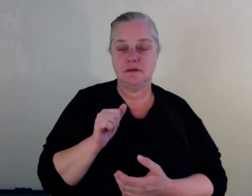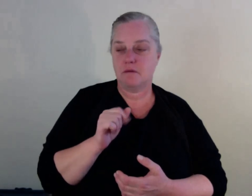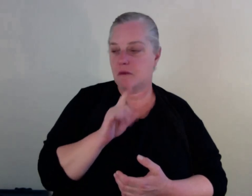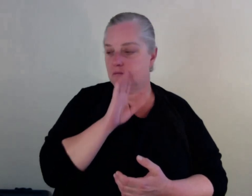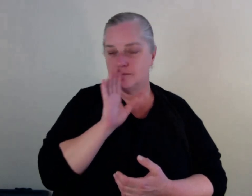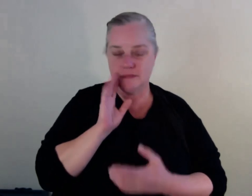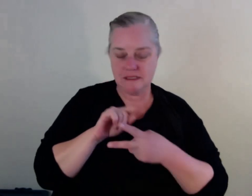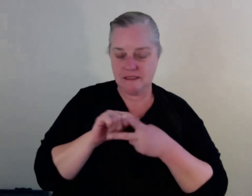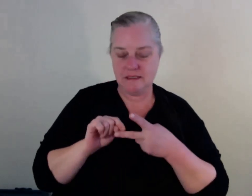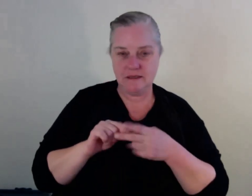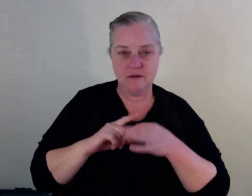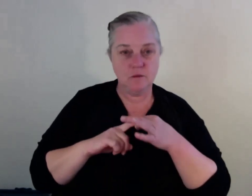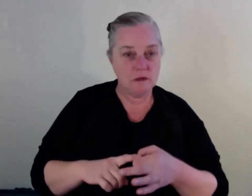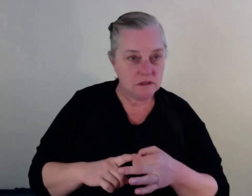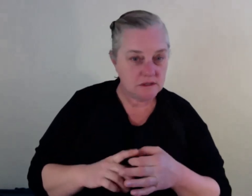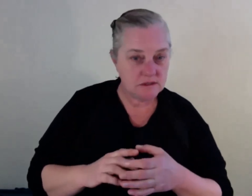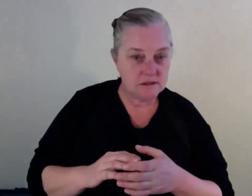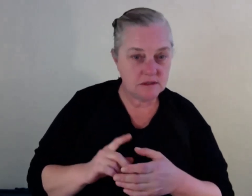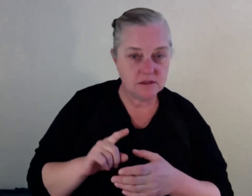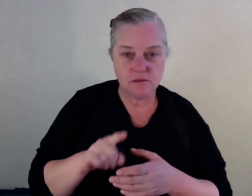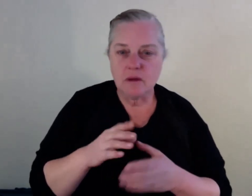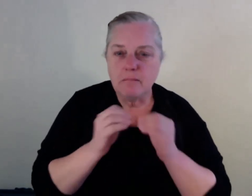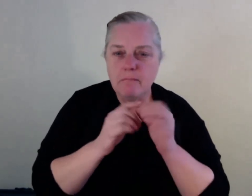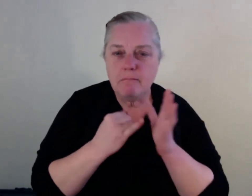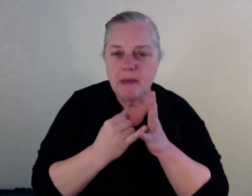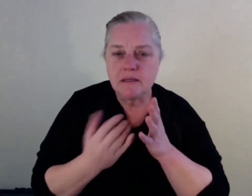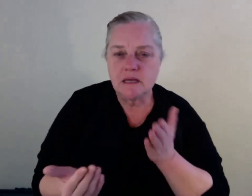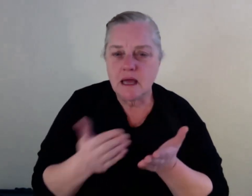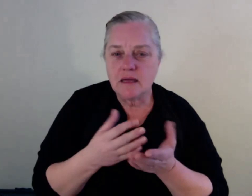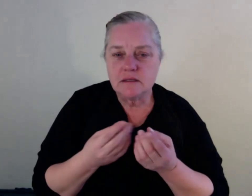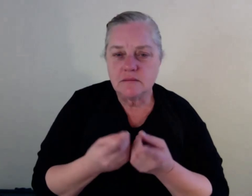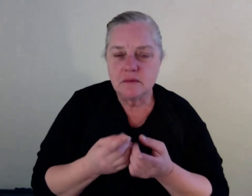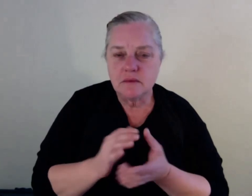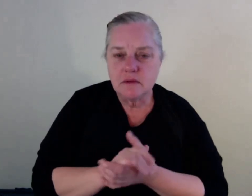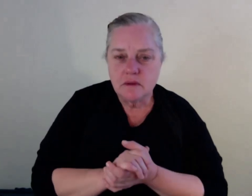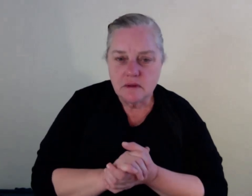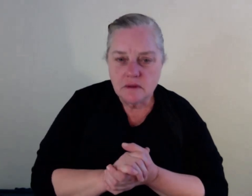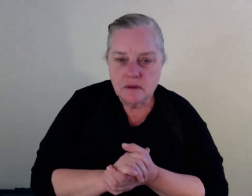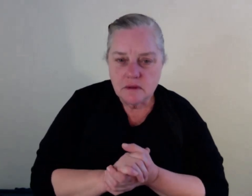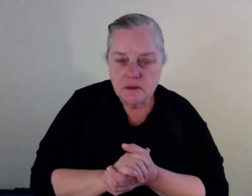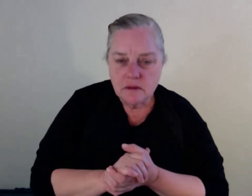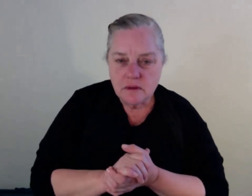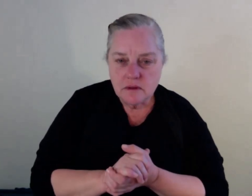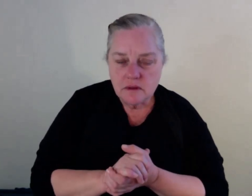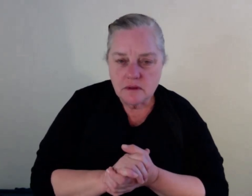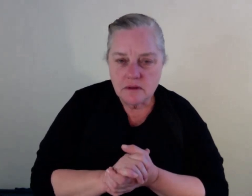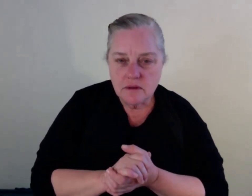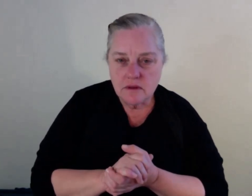say in response to that question as well? No, was just to Tata to hear this question because the next one, but I'm sure you're going to go to that.